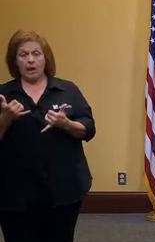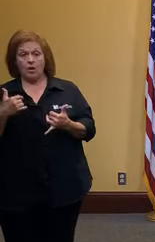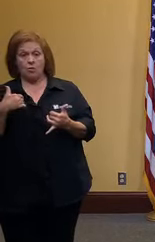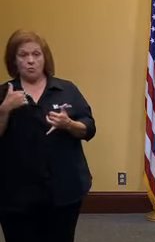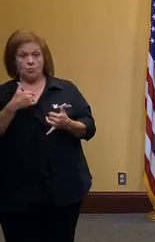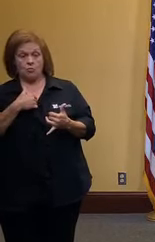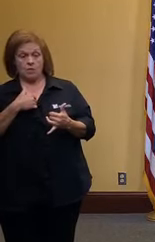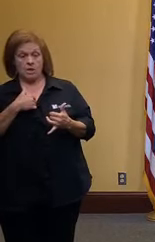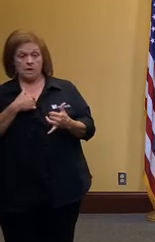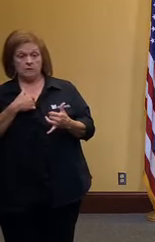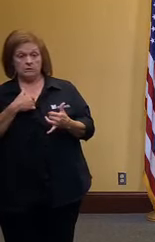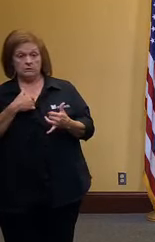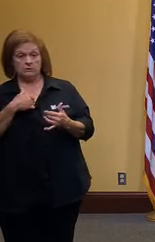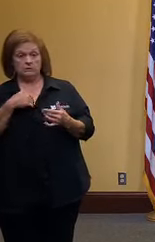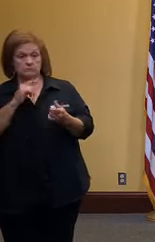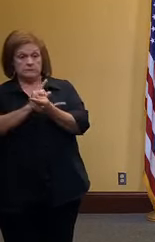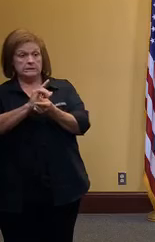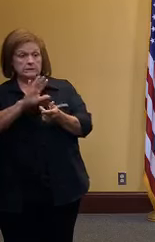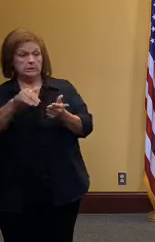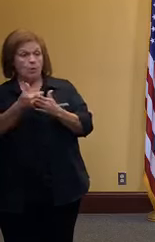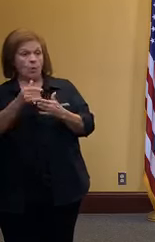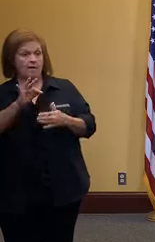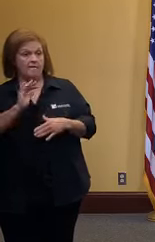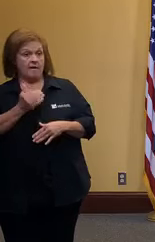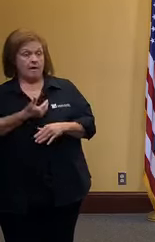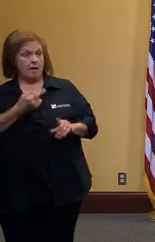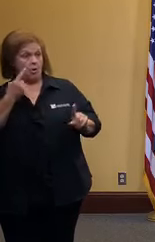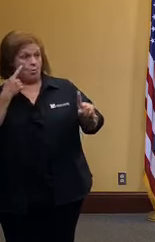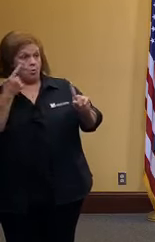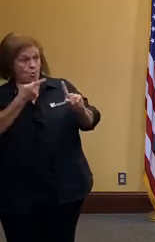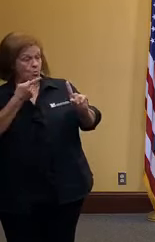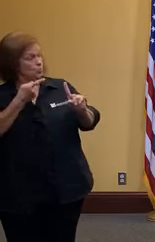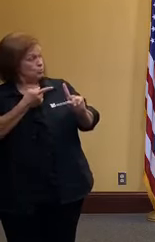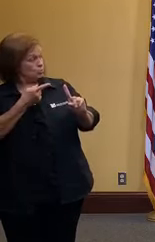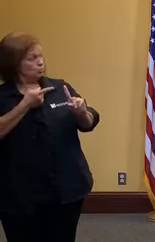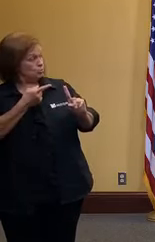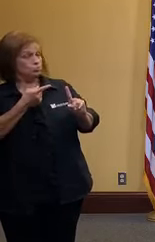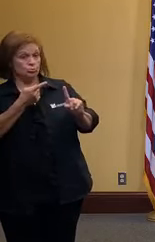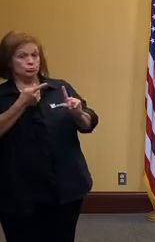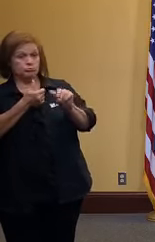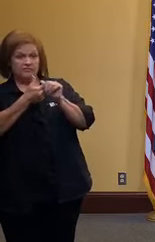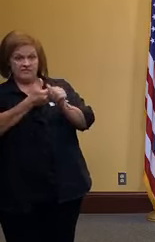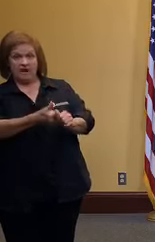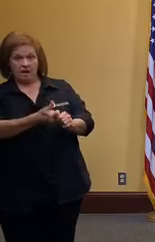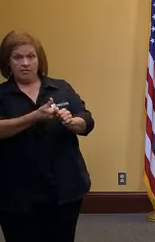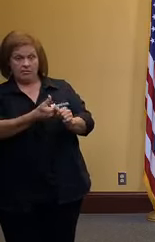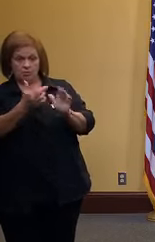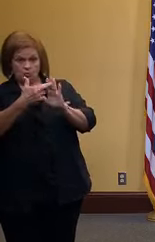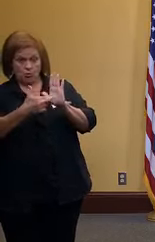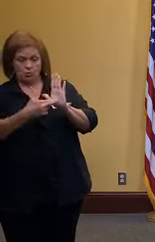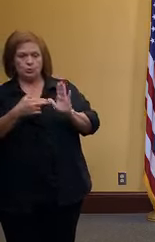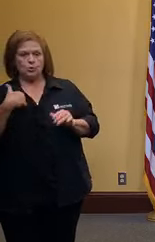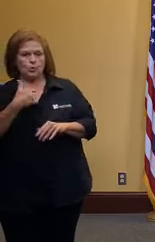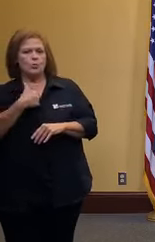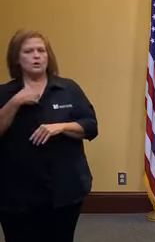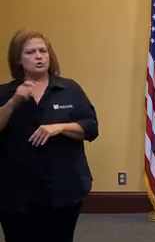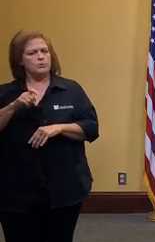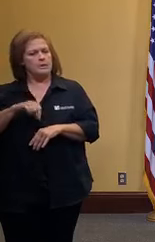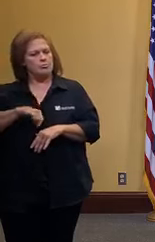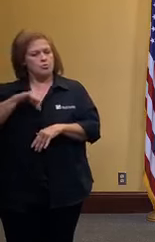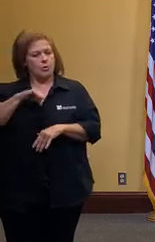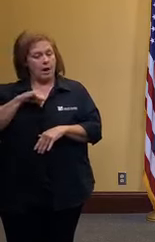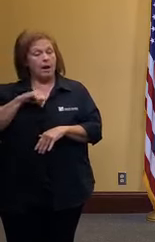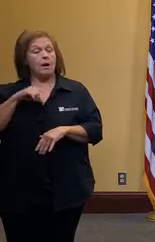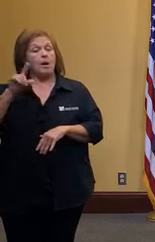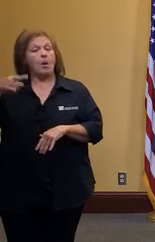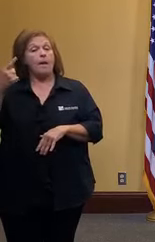criteria set by all of the governing bodies and all the guidance that we have and we should be very proud of that that is only